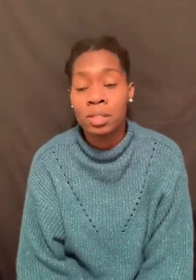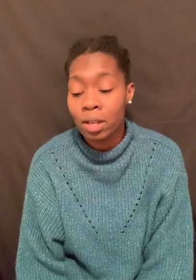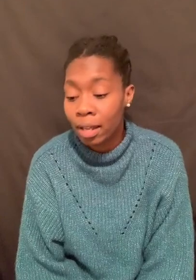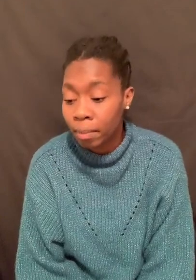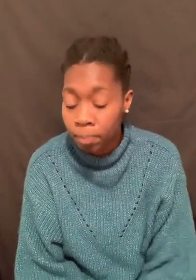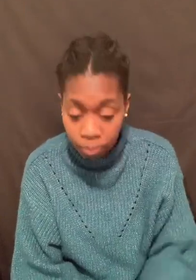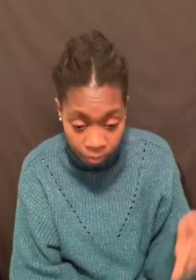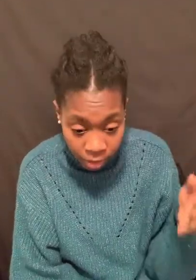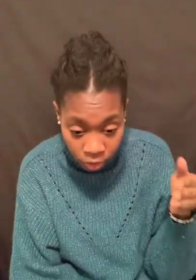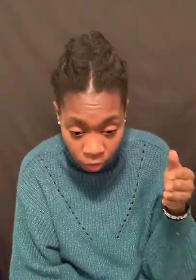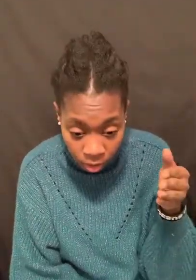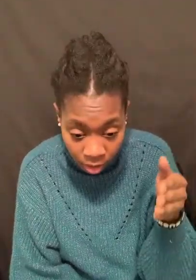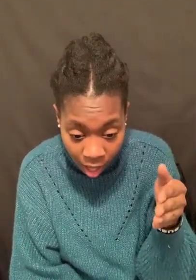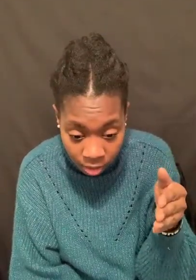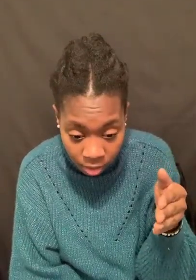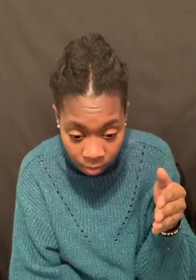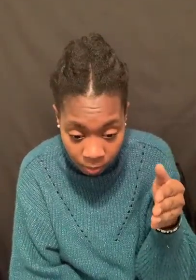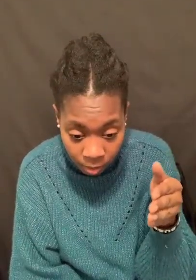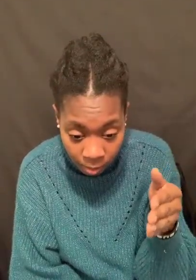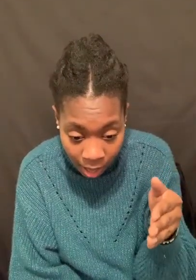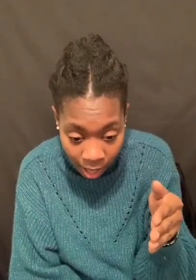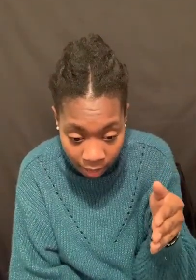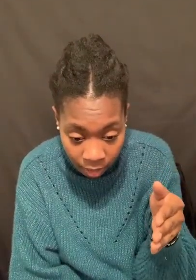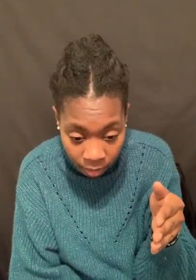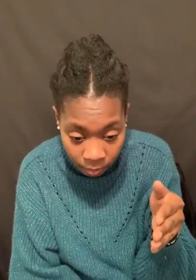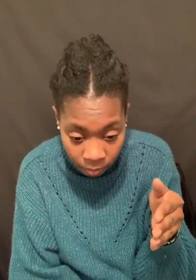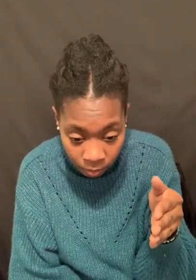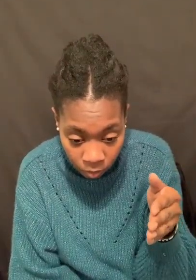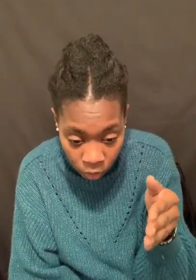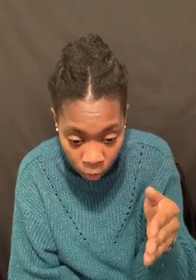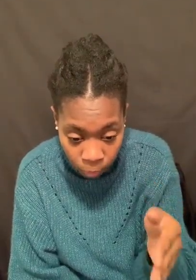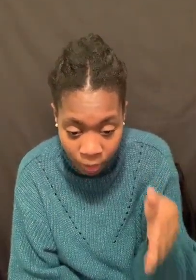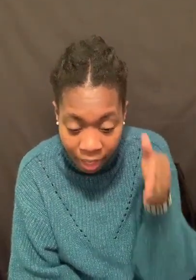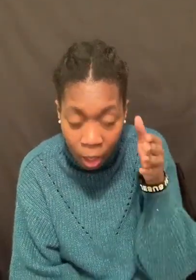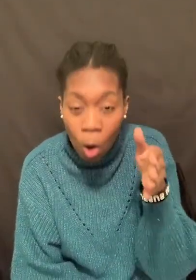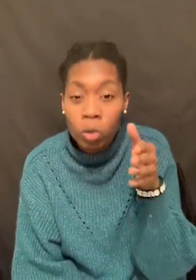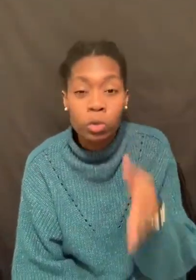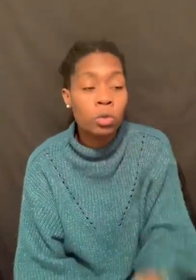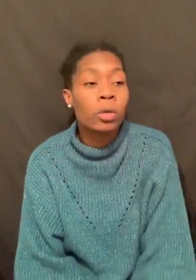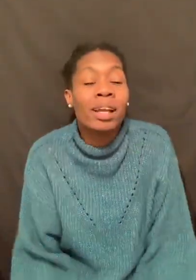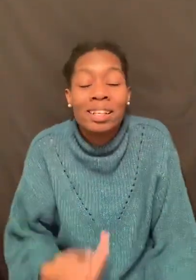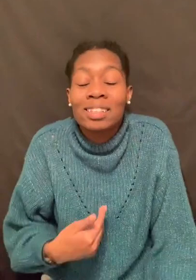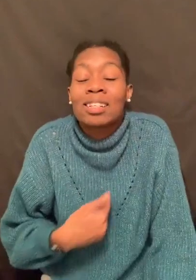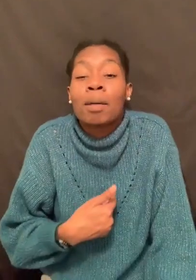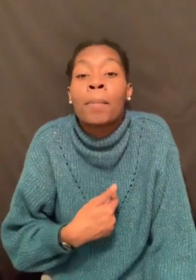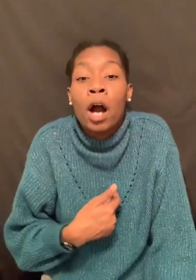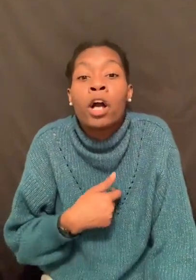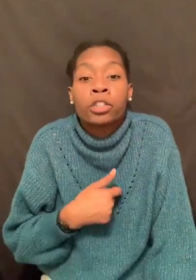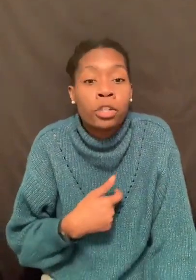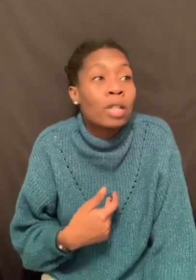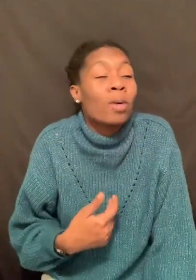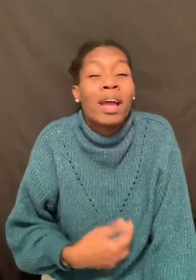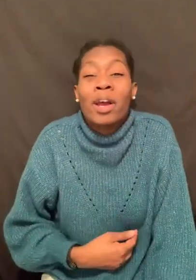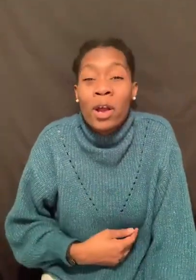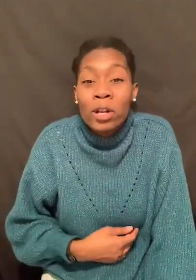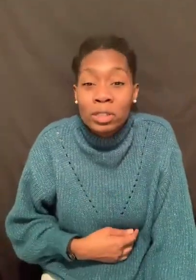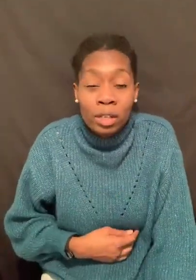sincere, it pieces through the thoughts, the mind, the soul spirit. It goes through you. It's going to puncture you. That's why it hurts.